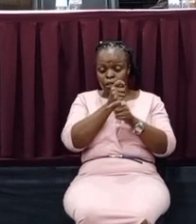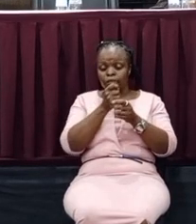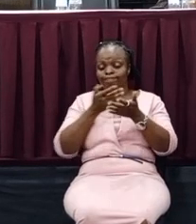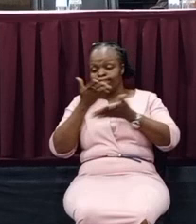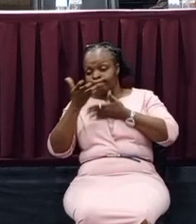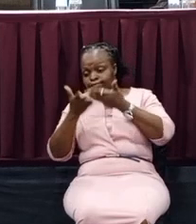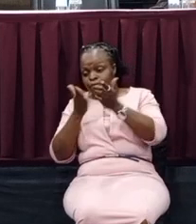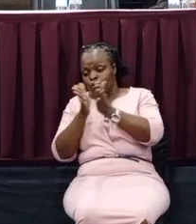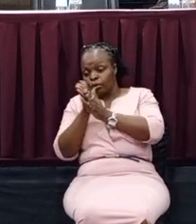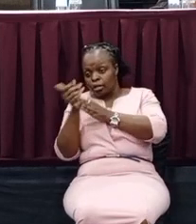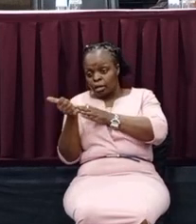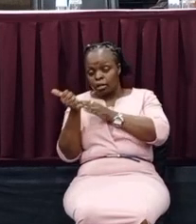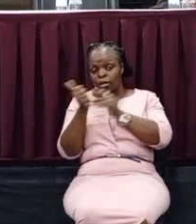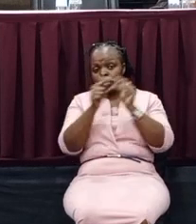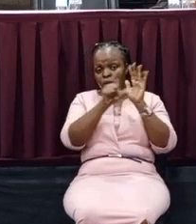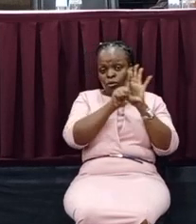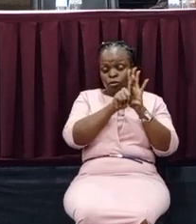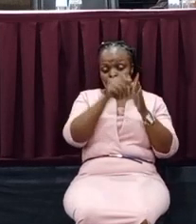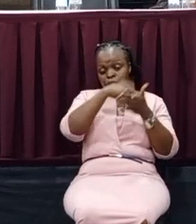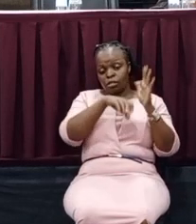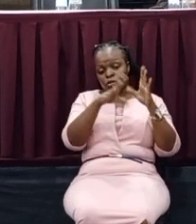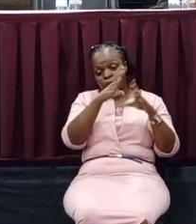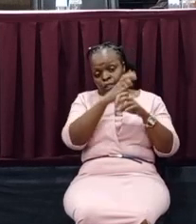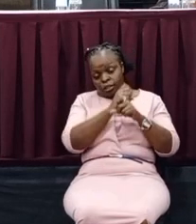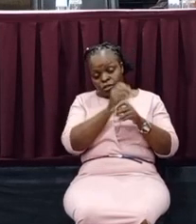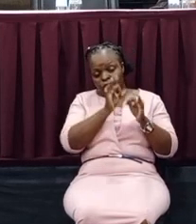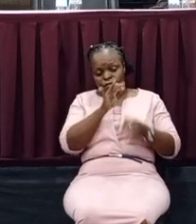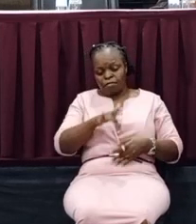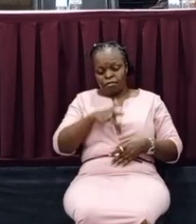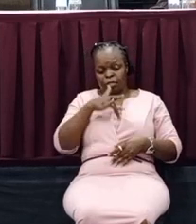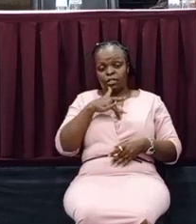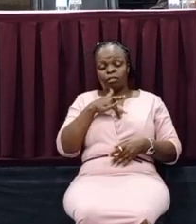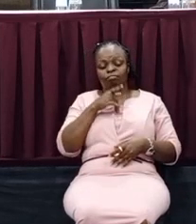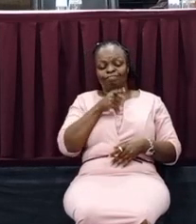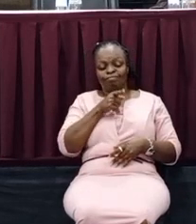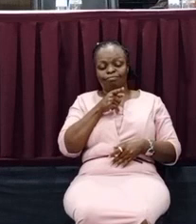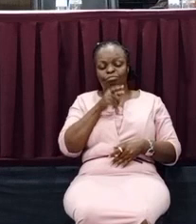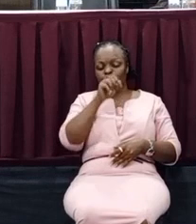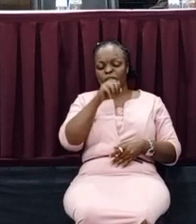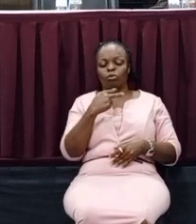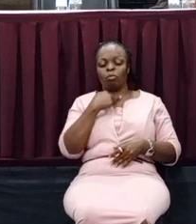laws within other organizations, which you feel may present obstacles to trade